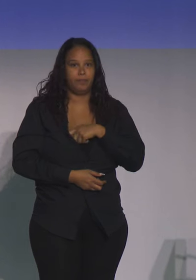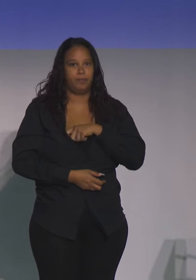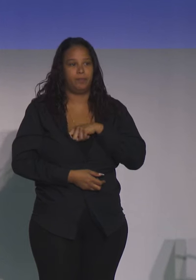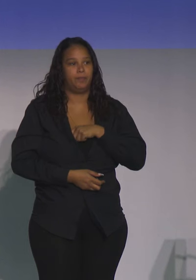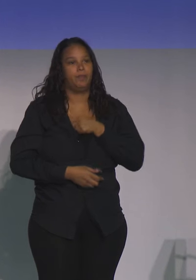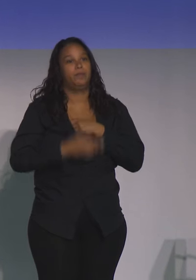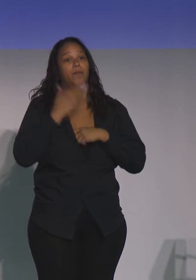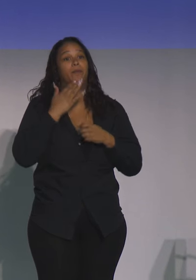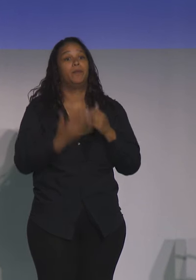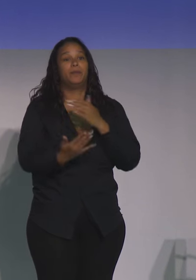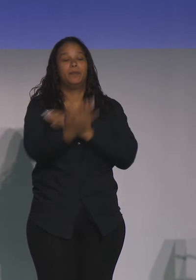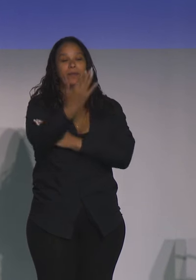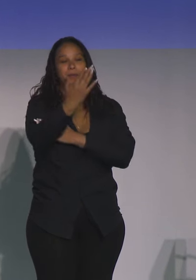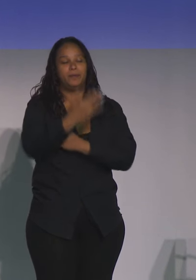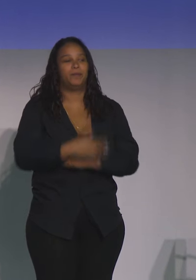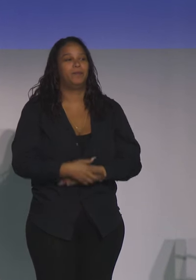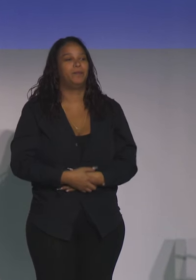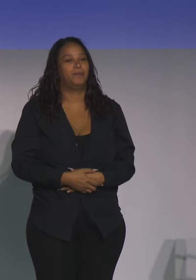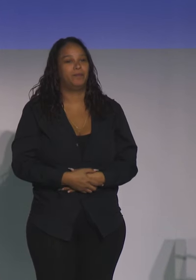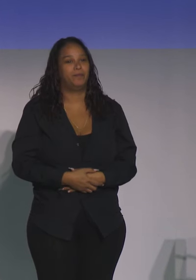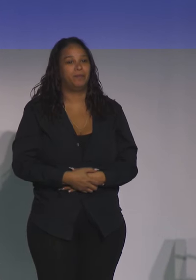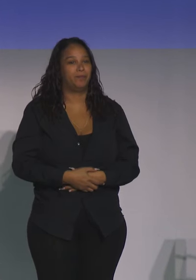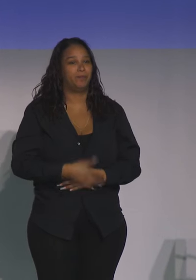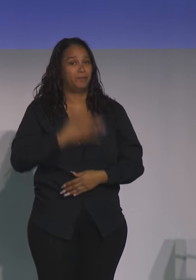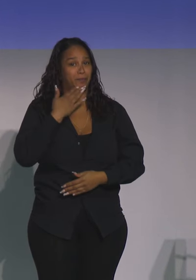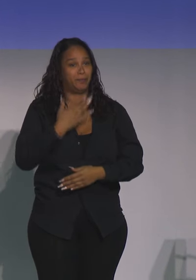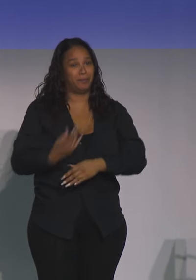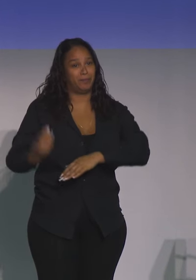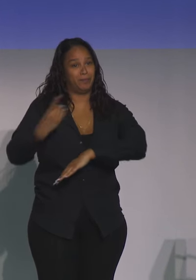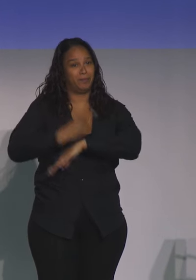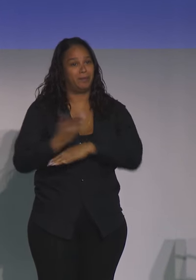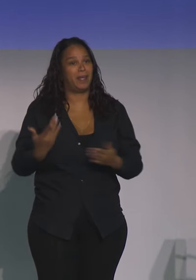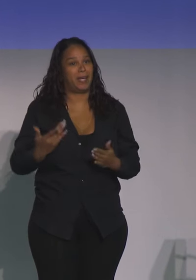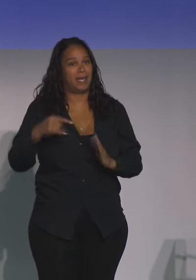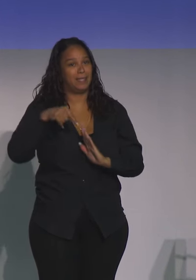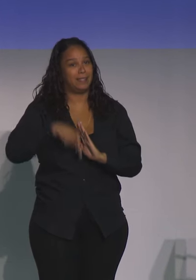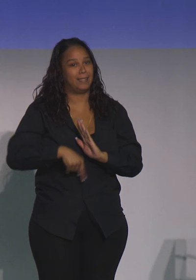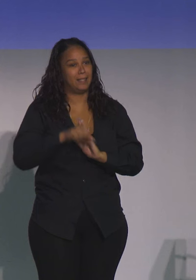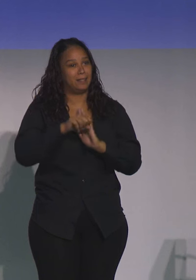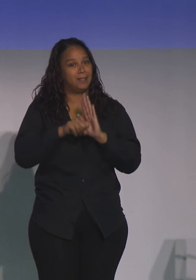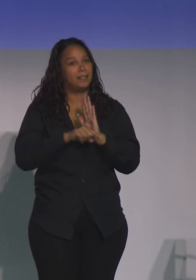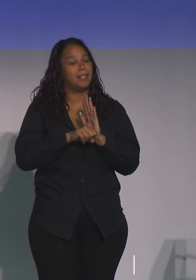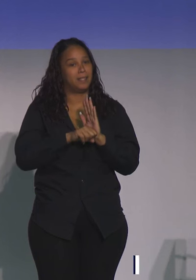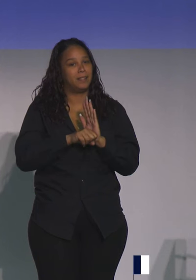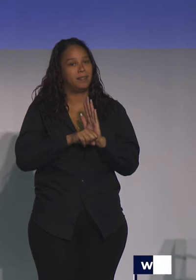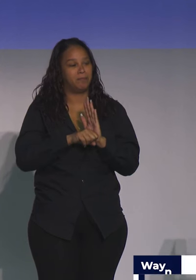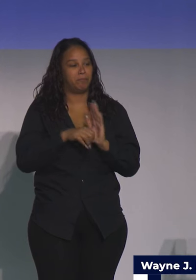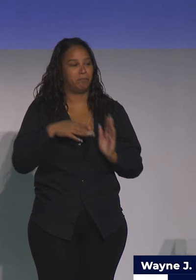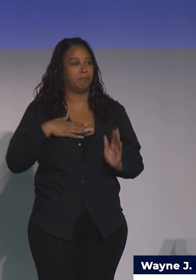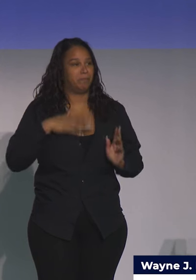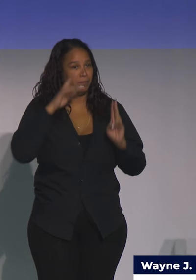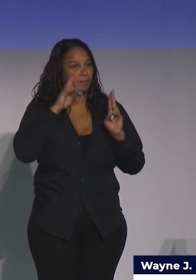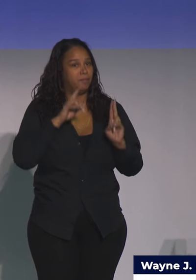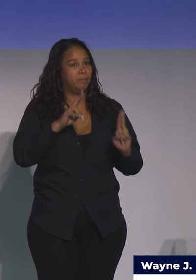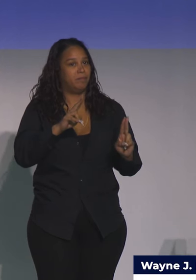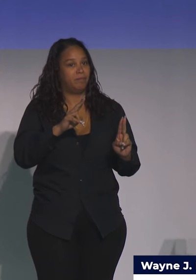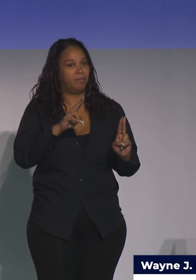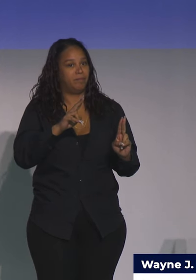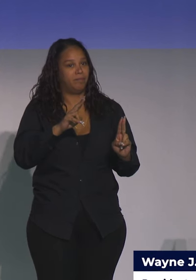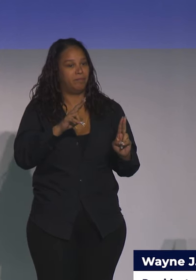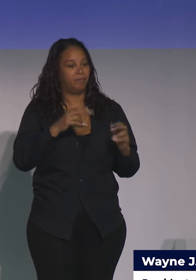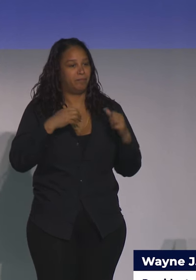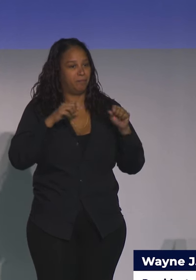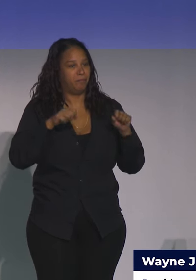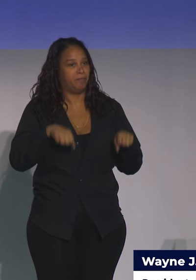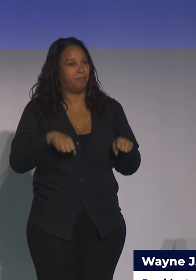Well good morning. What a great day at Downstate. It is my honor to preside over the